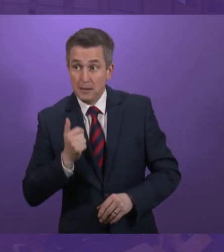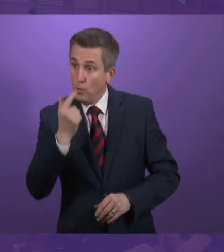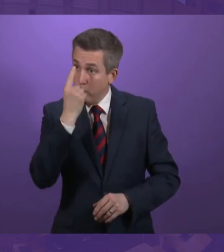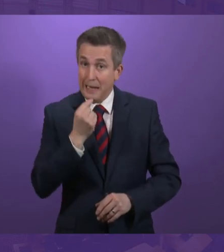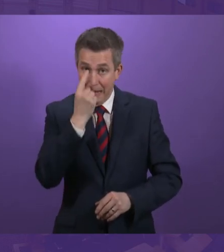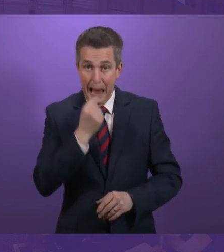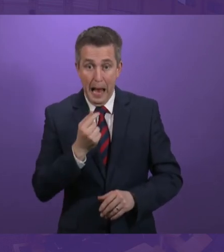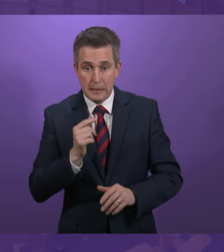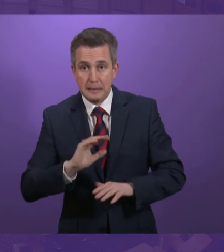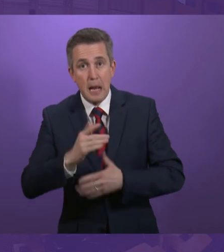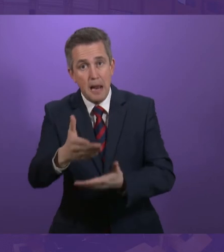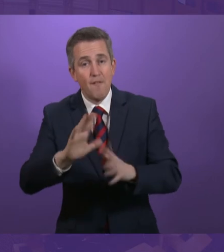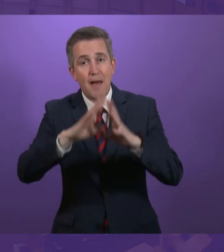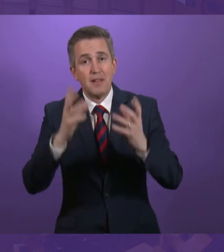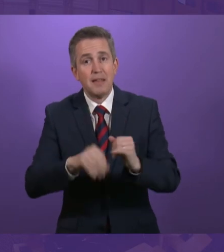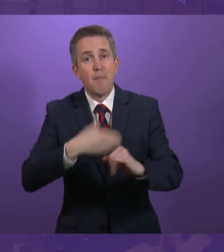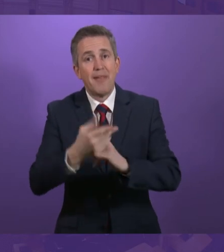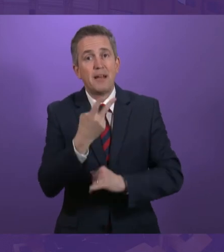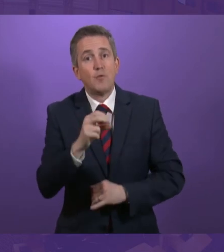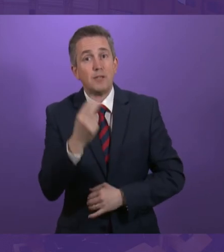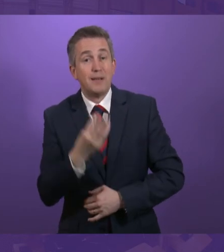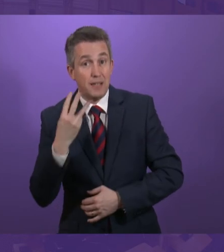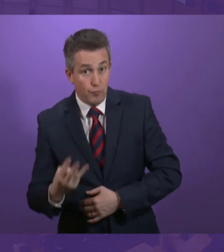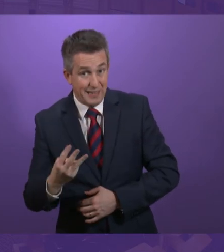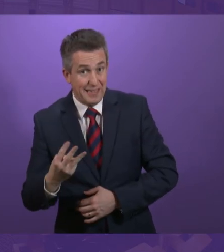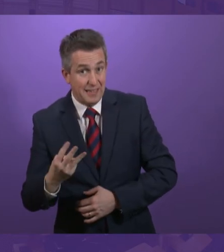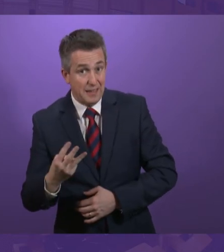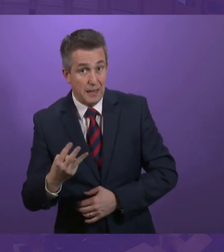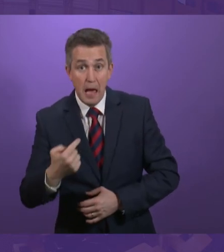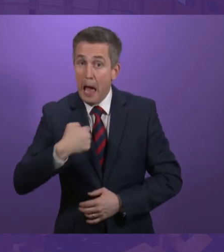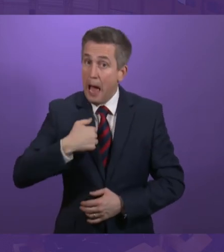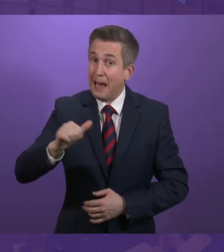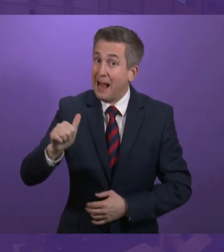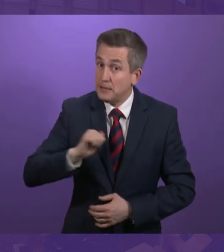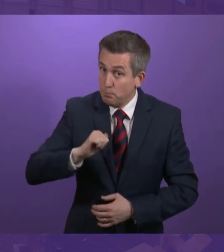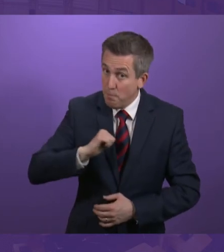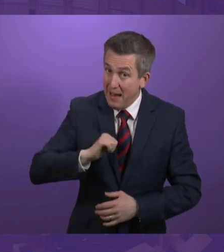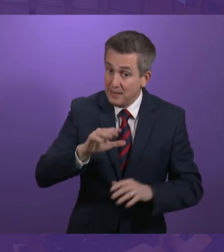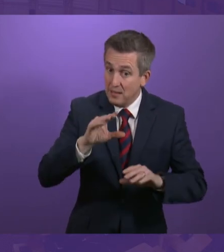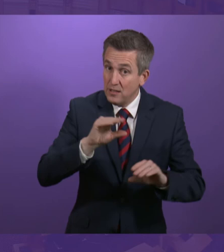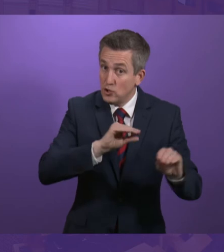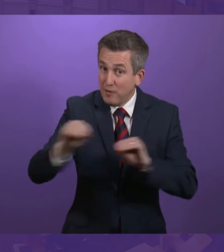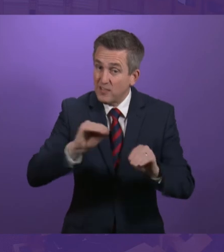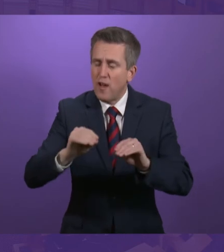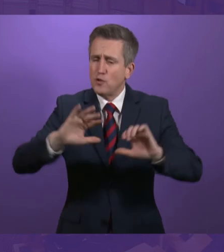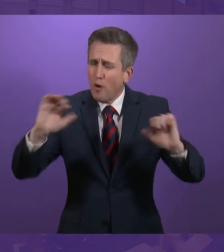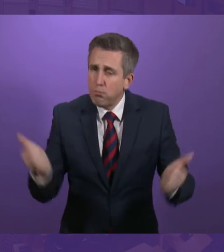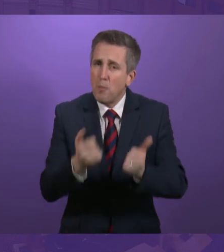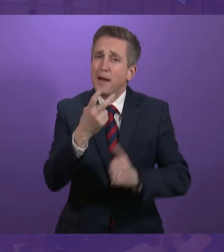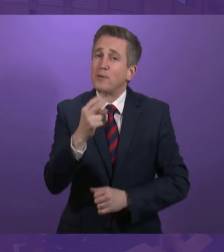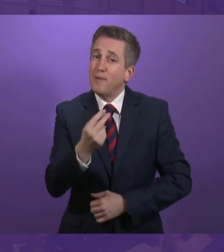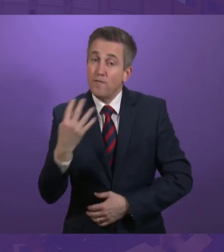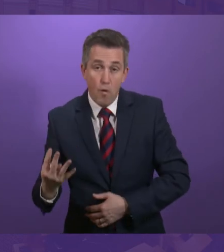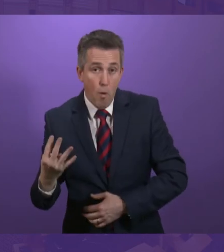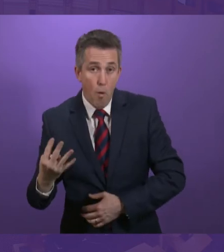by the end of 2023. And I expect to be able to do all the chancellors by 2024. It is not